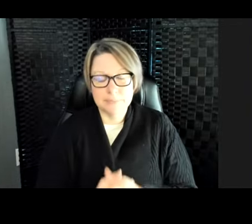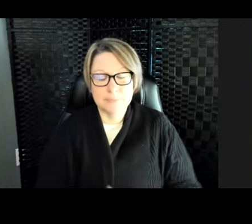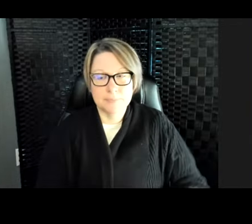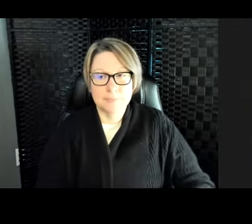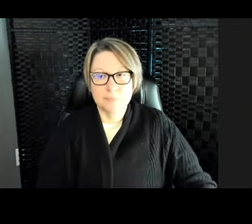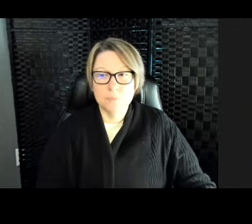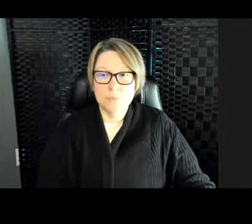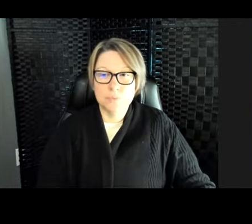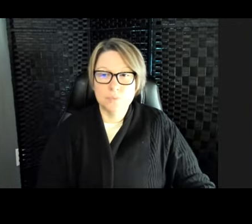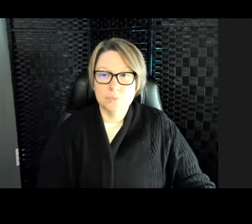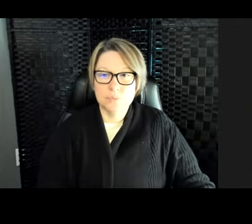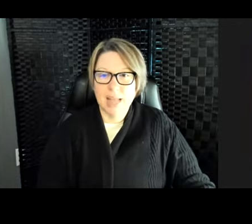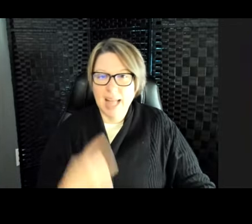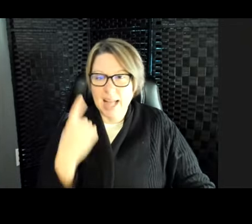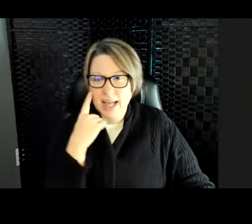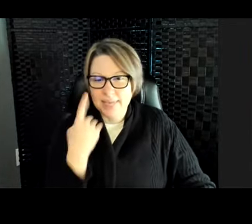Let's see. I think I answered all those questions.